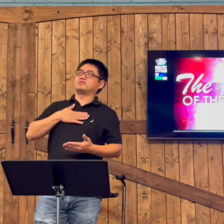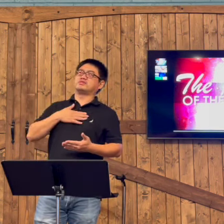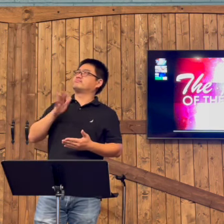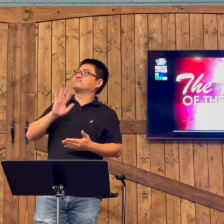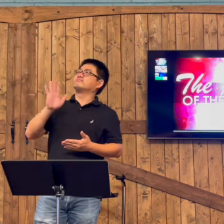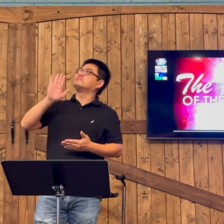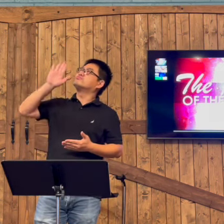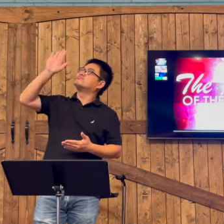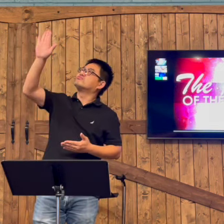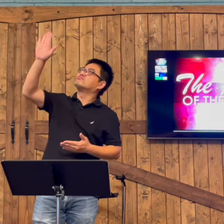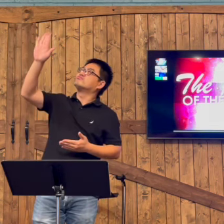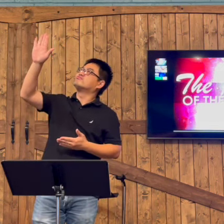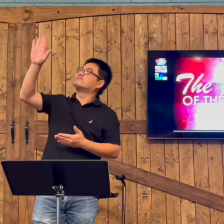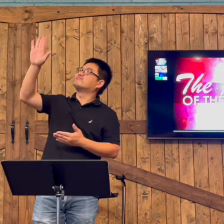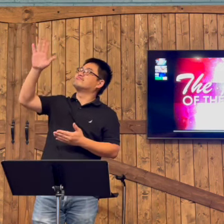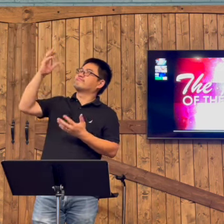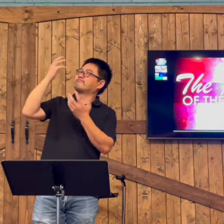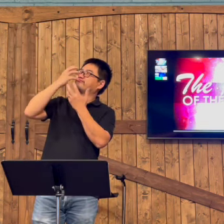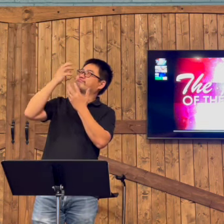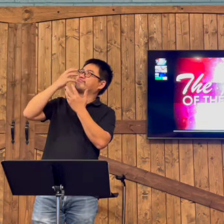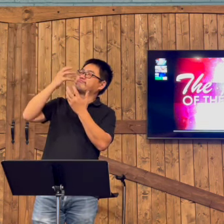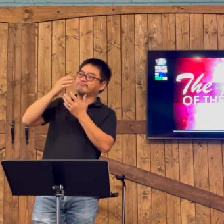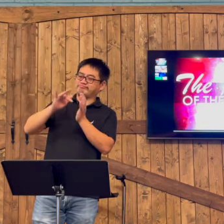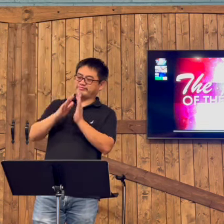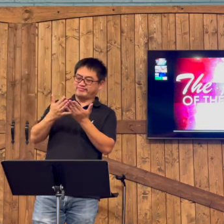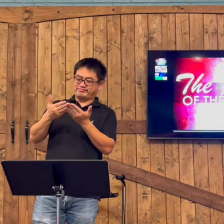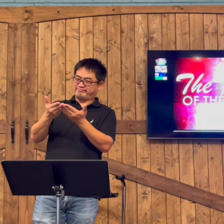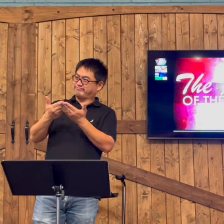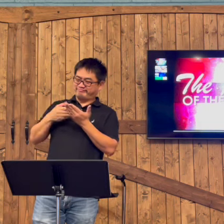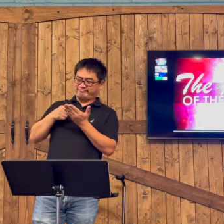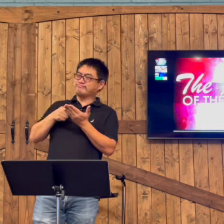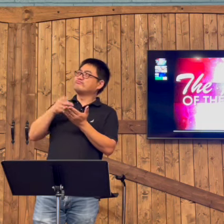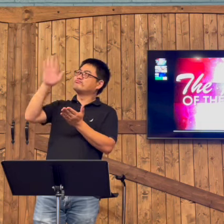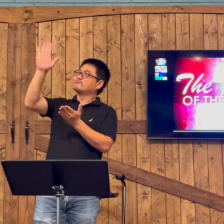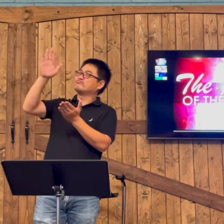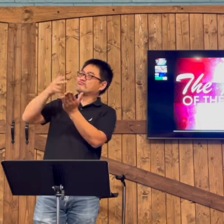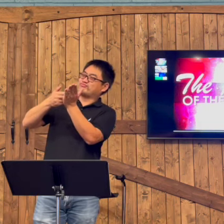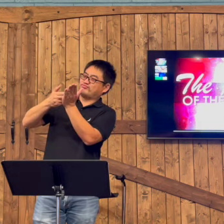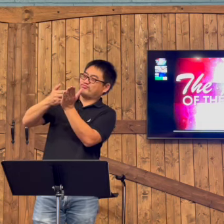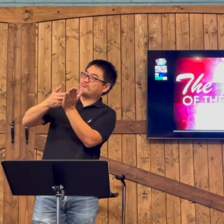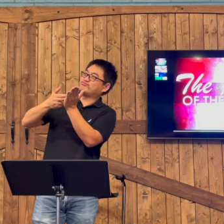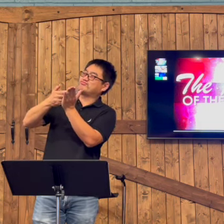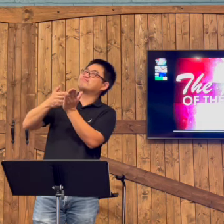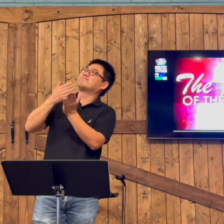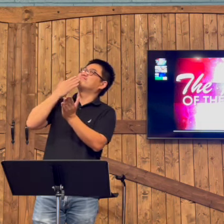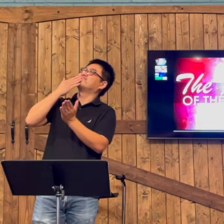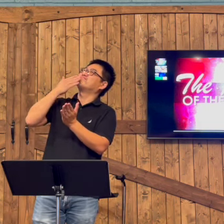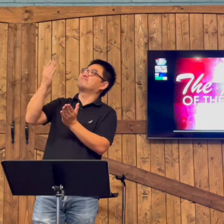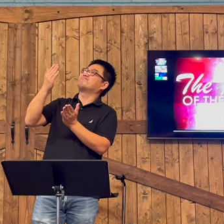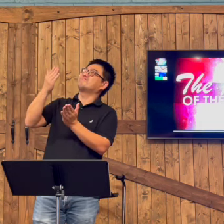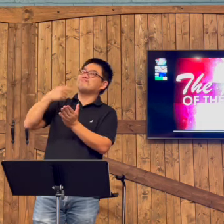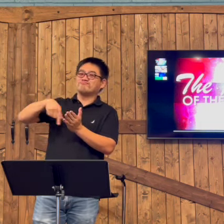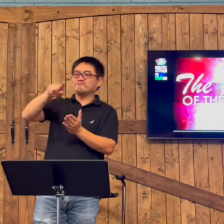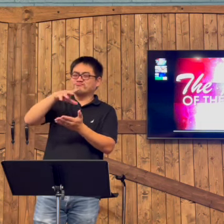I'm not going to be preaching my words. Your word is beautiful, Father. It's amazing.